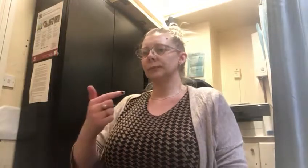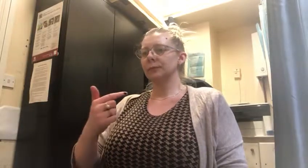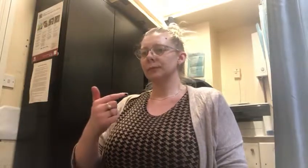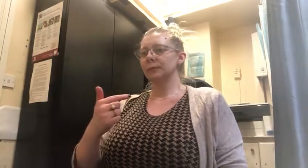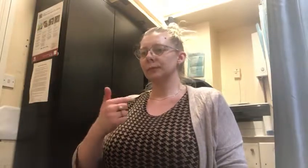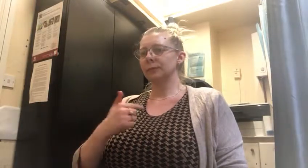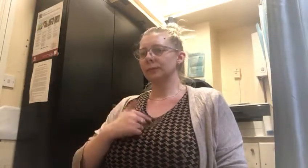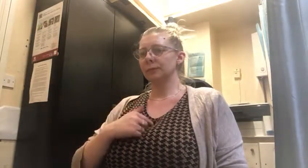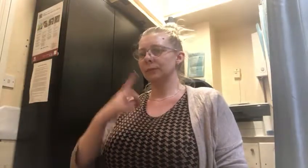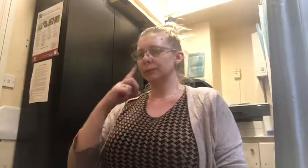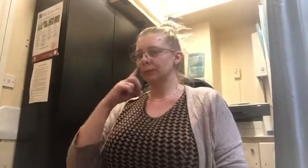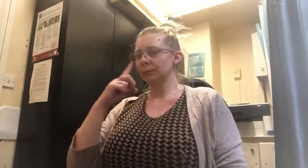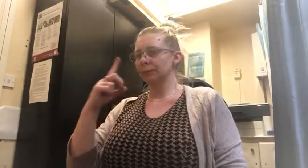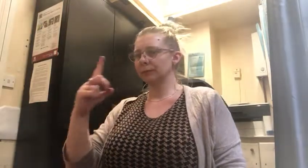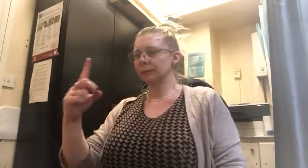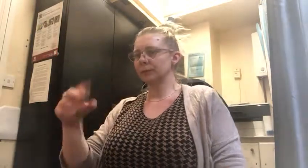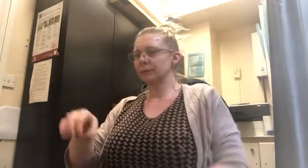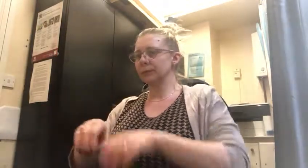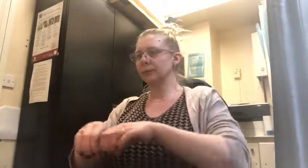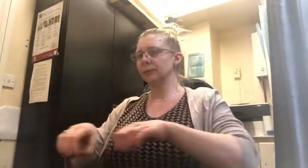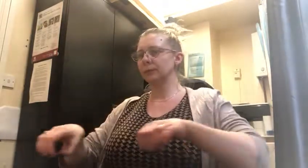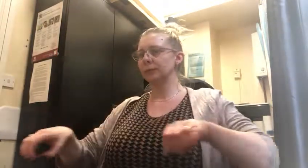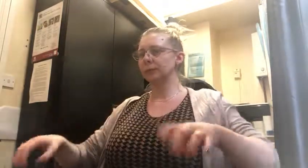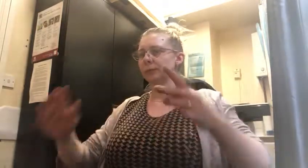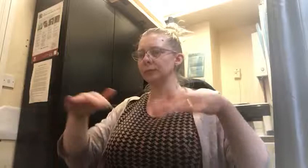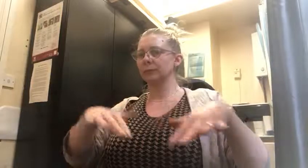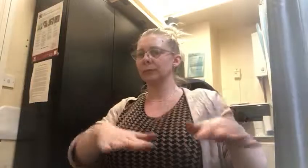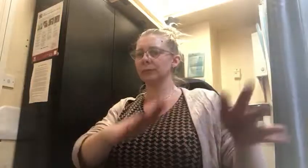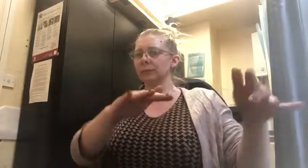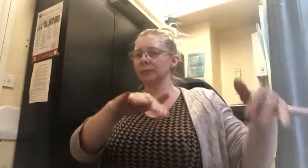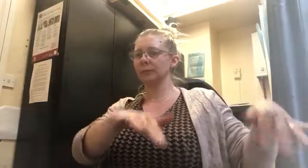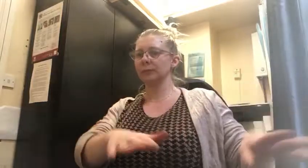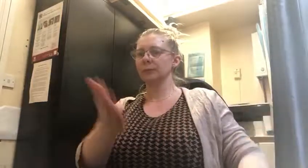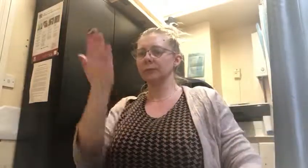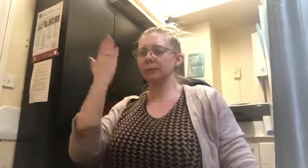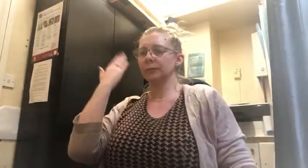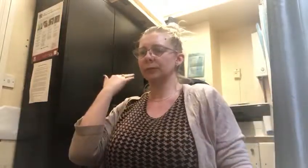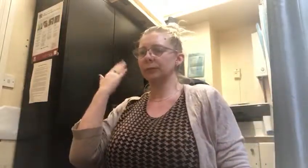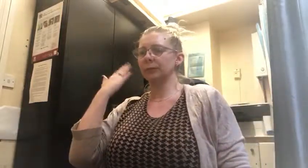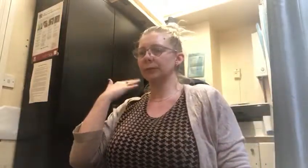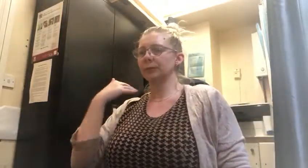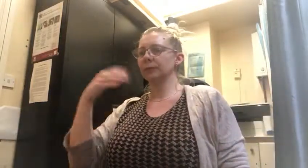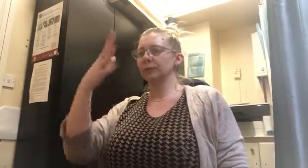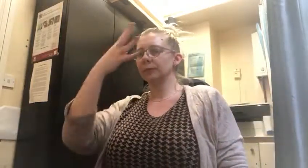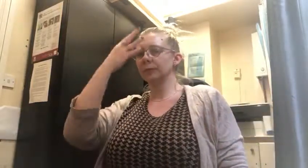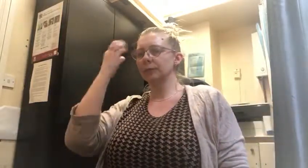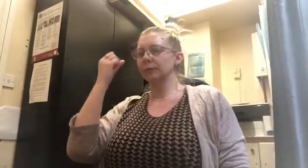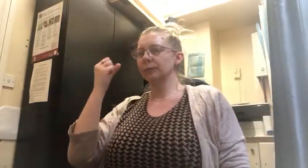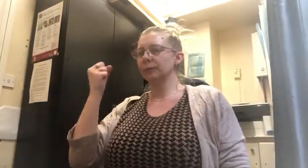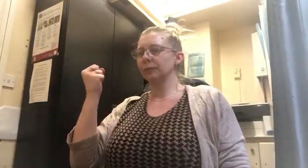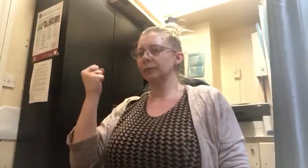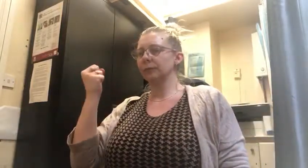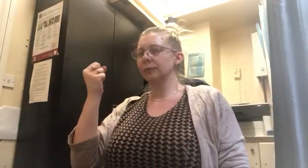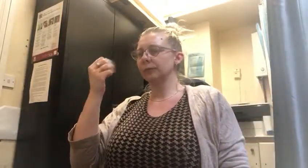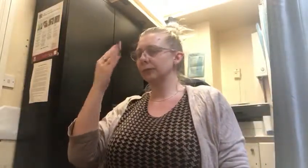I've been staring at the edge of the water Long as I can remember